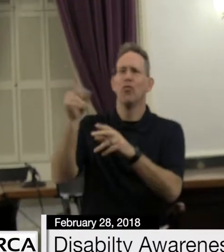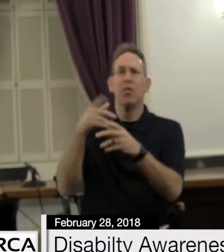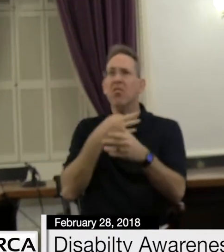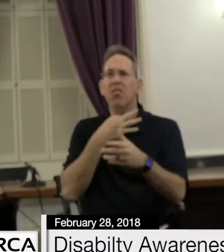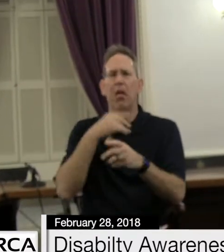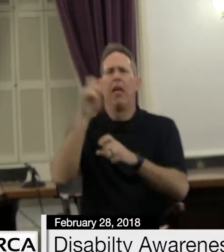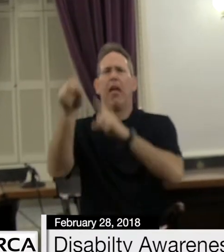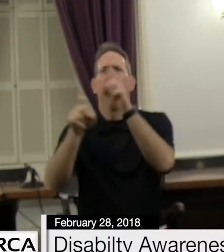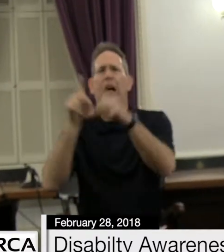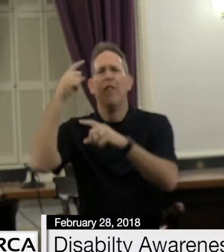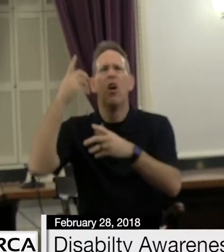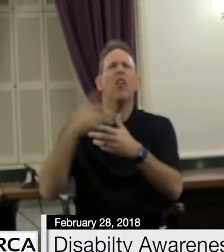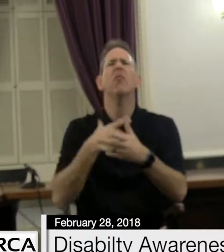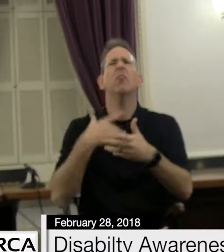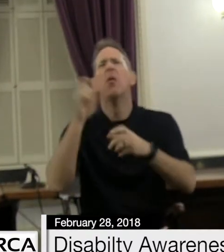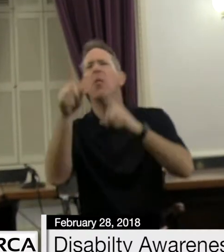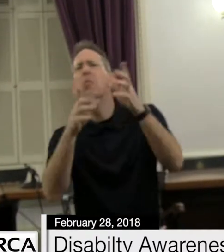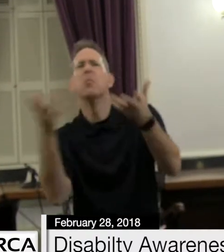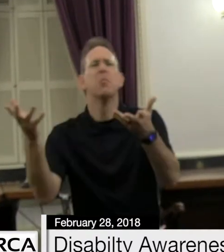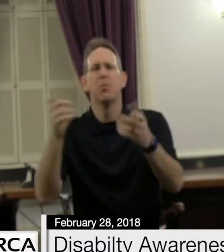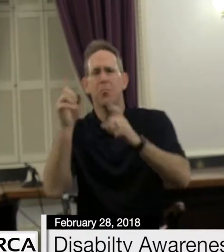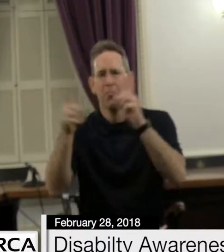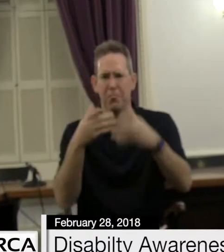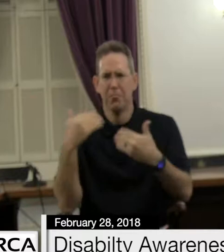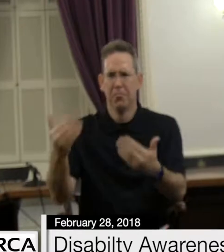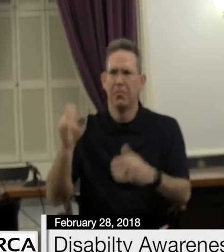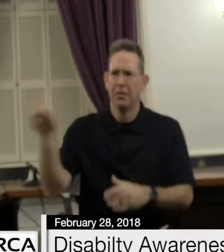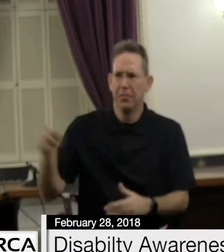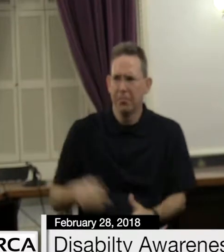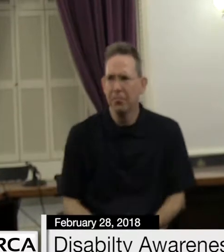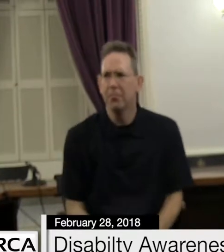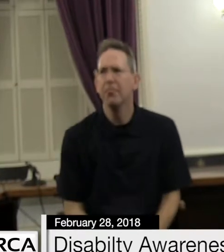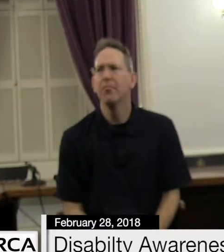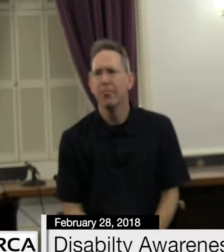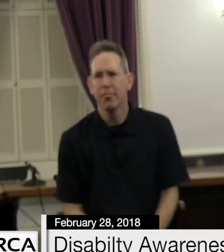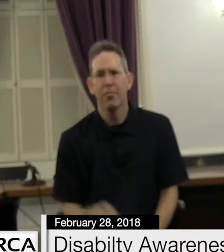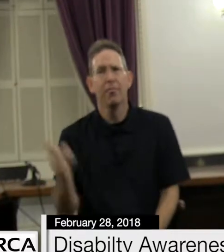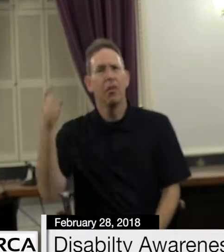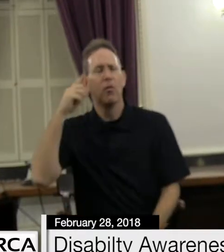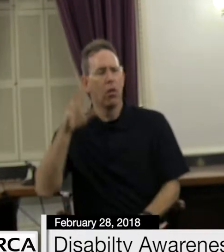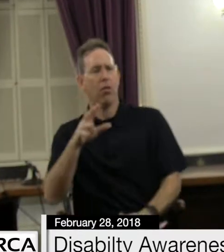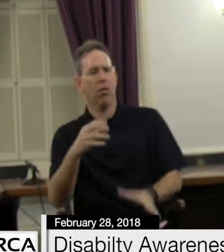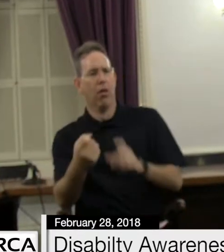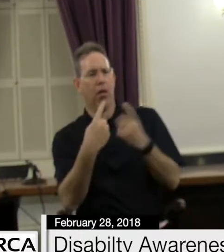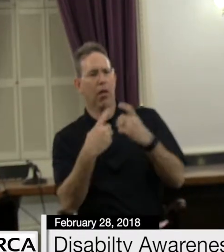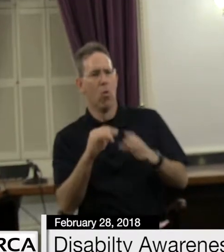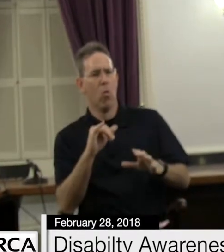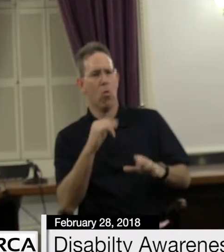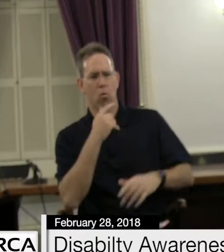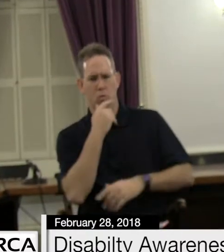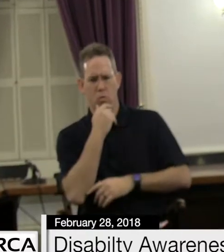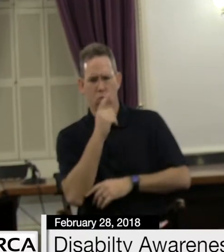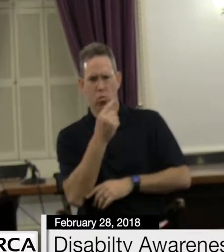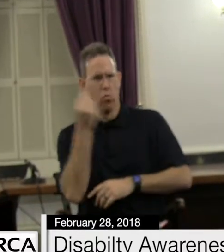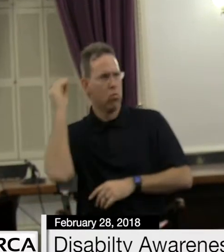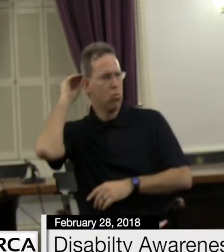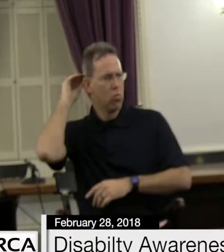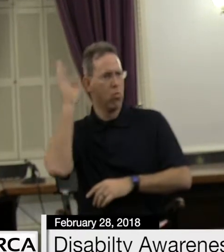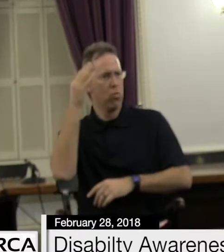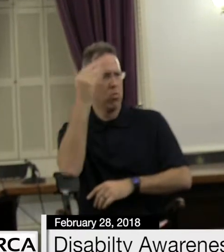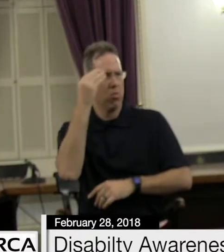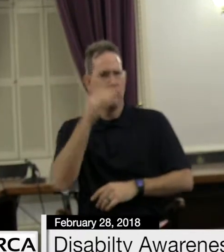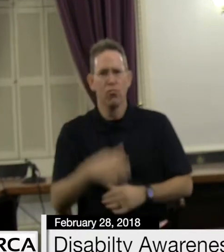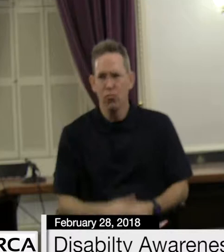comes from the top leadership in the state has to do, include the words, taking care of our most vulnerable.